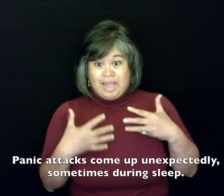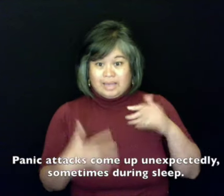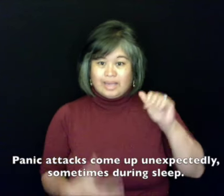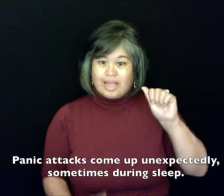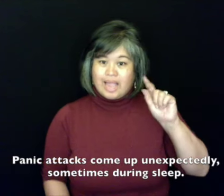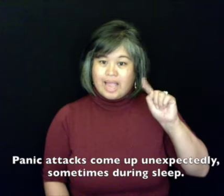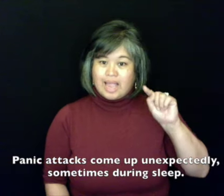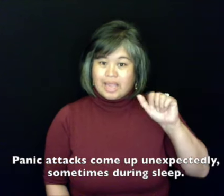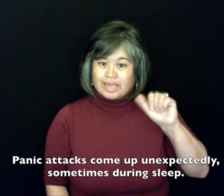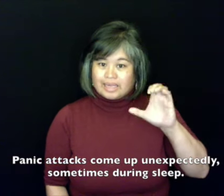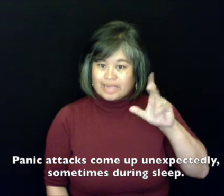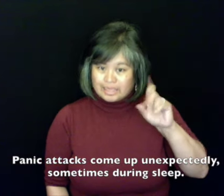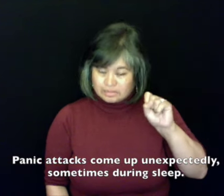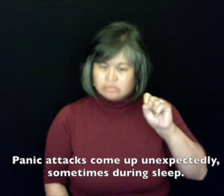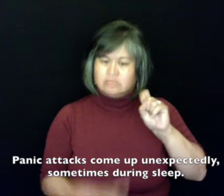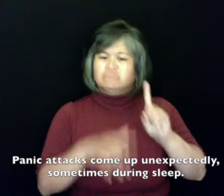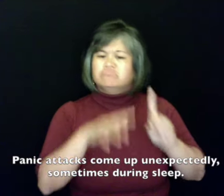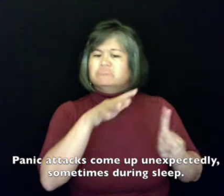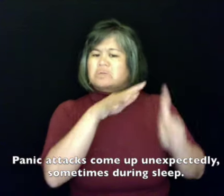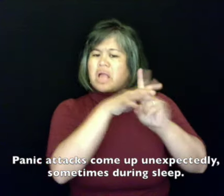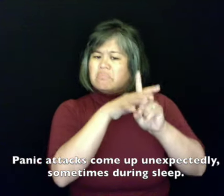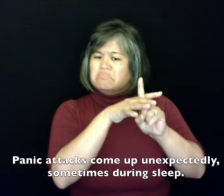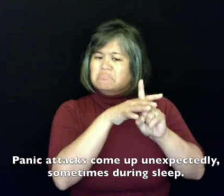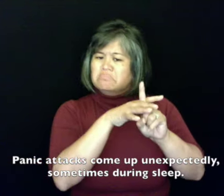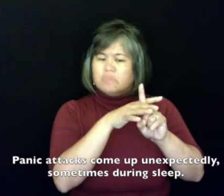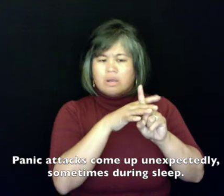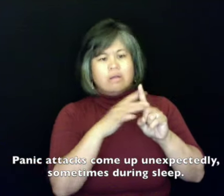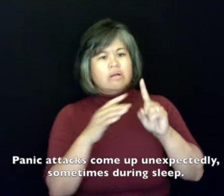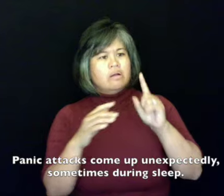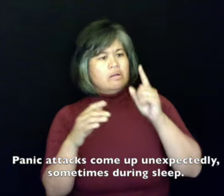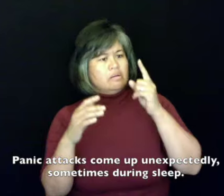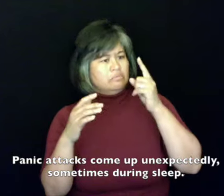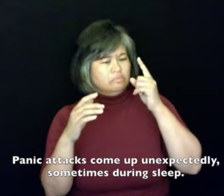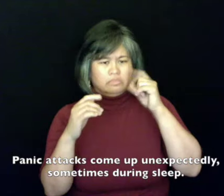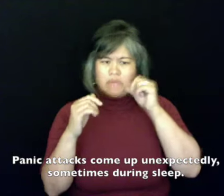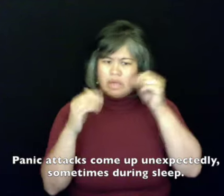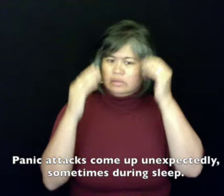Panic attacks come up unexpectedly, sometimes during sleep.